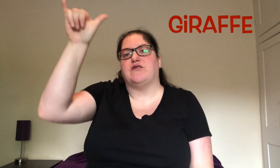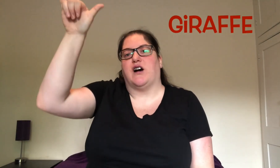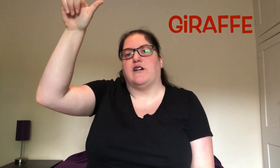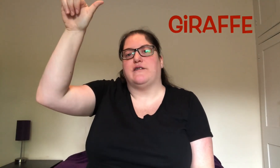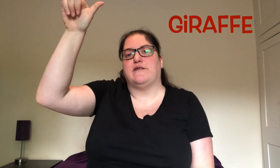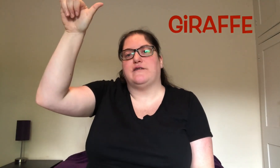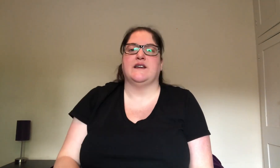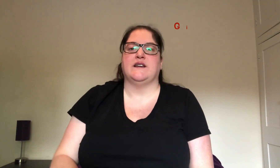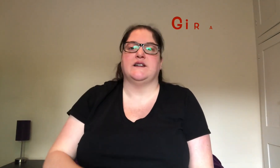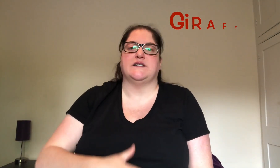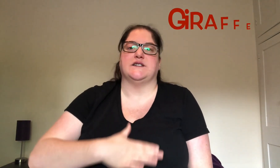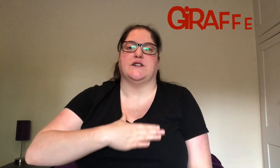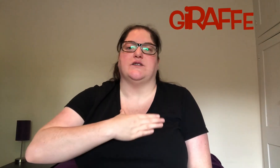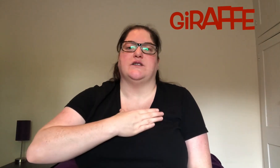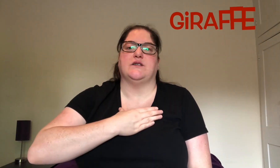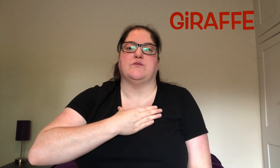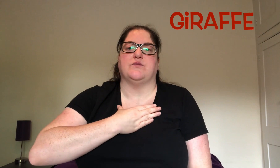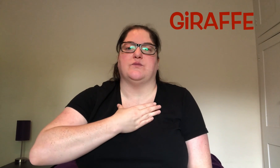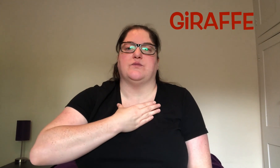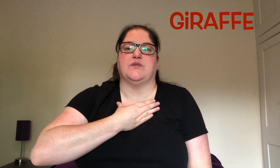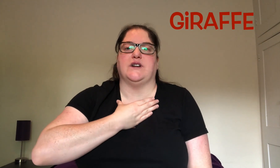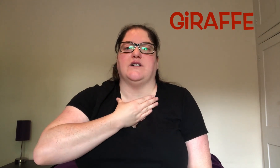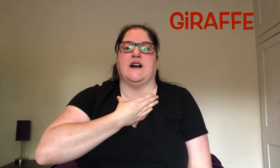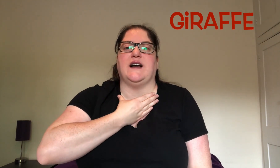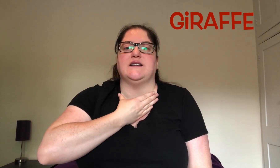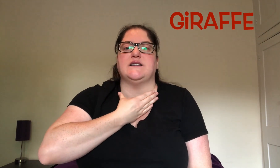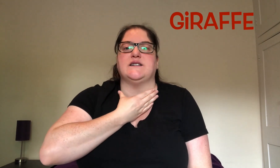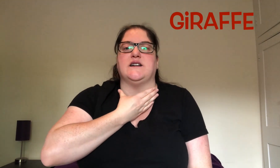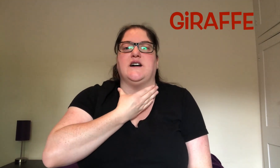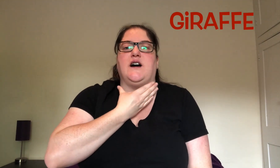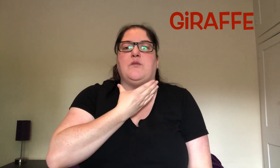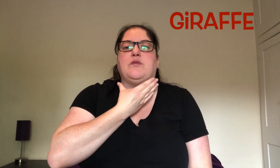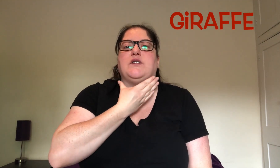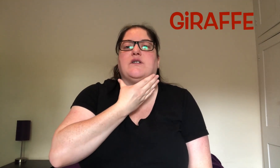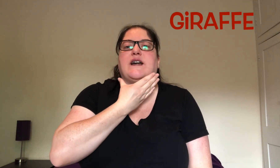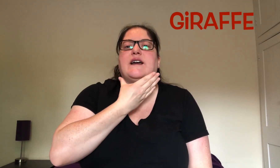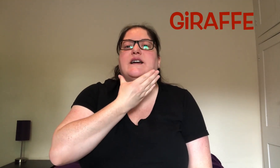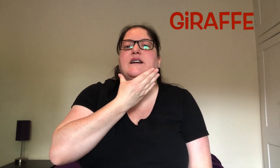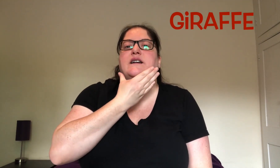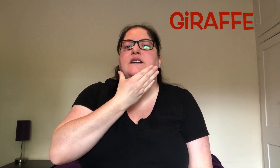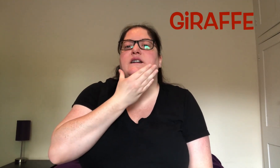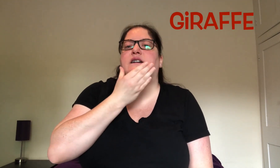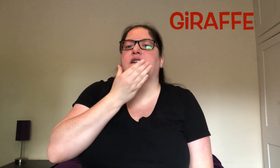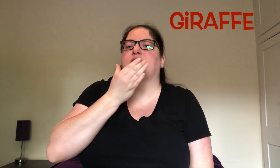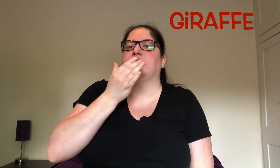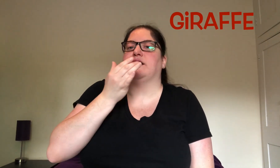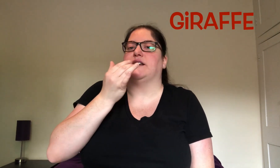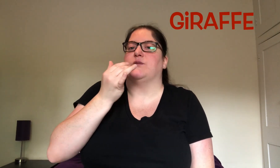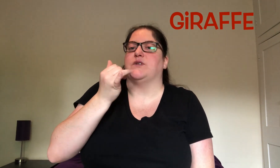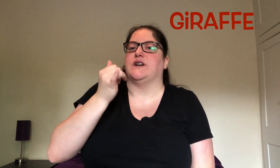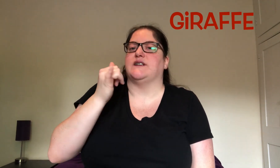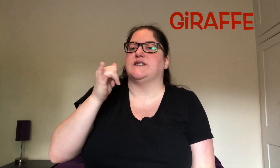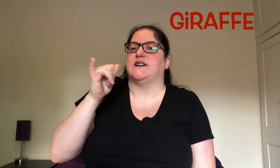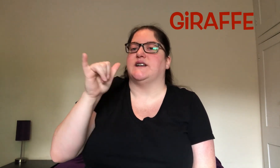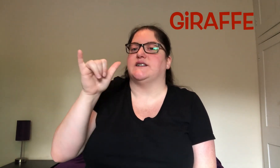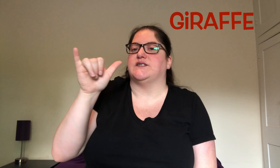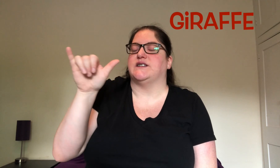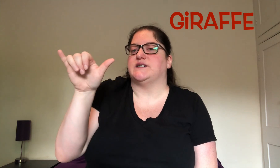Giraffe. So bring your hands up your neck and then bring it into this